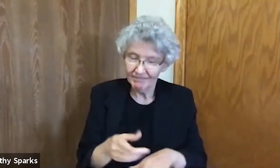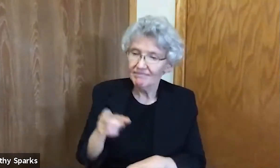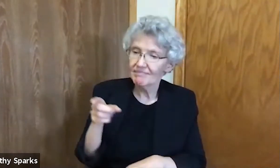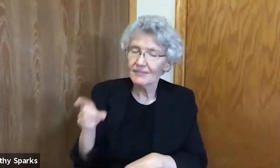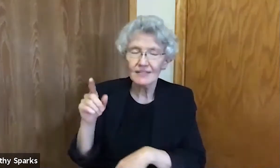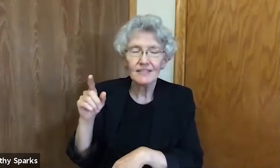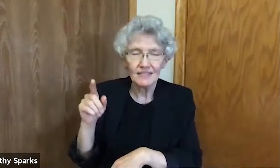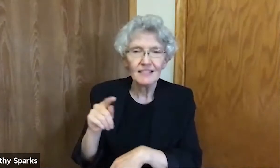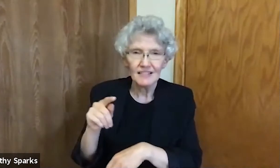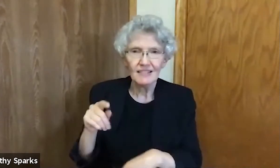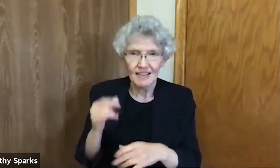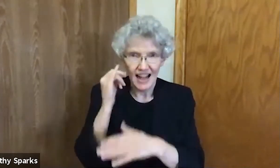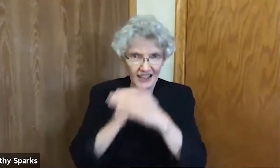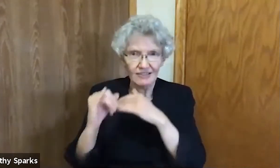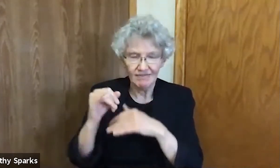In the year that King Uzziah died.